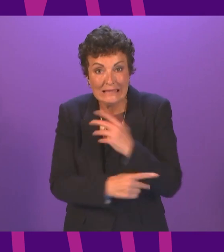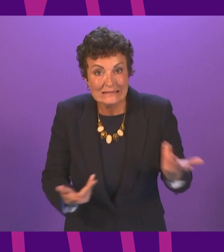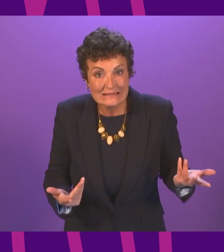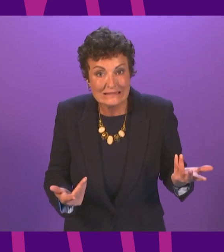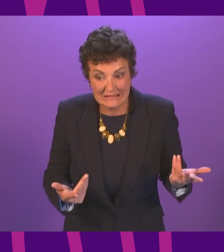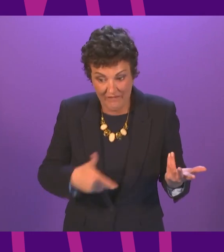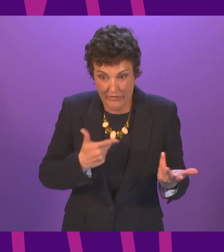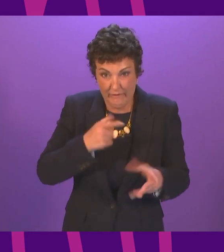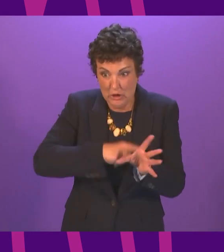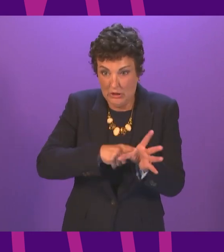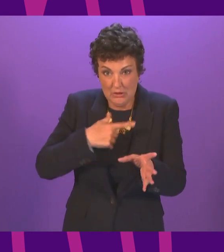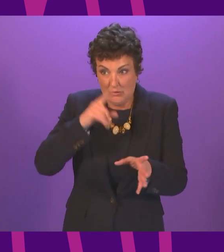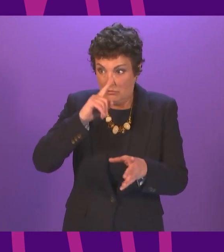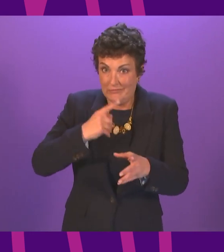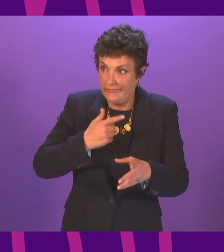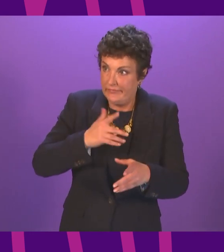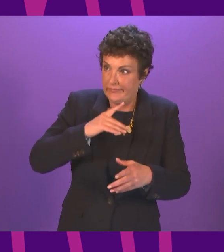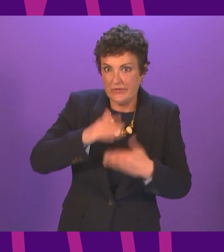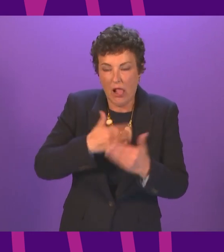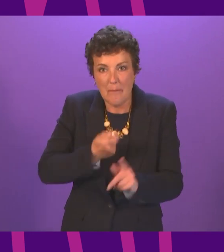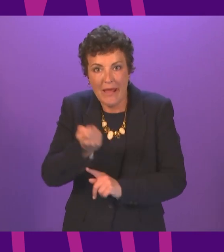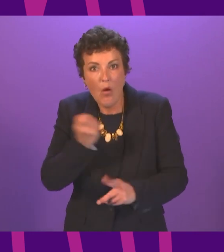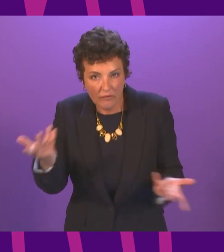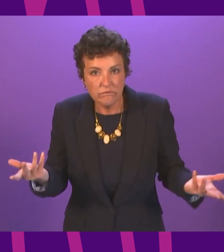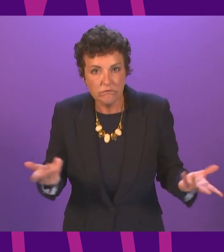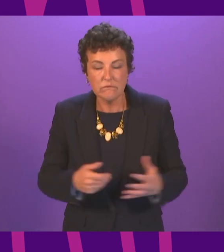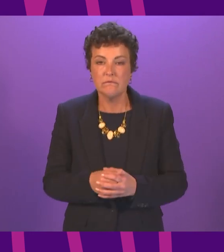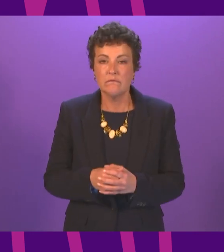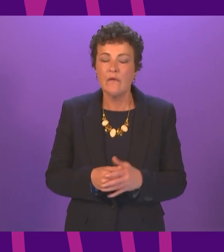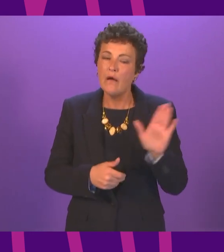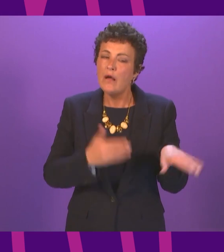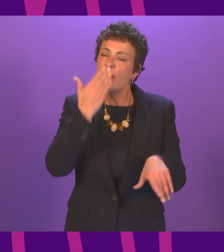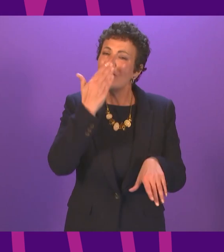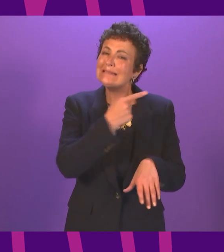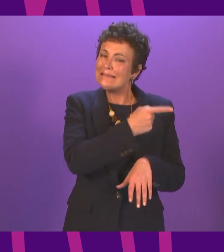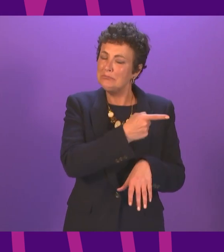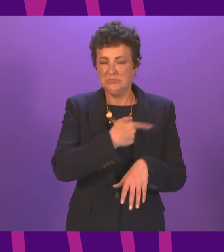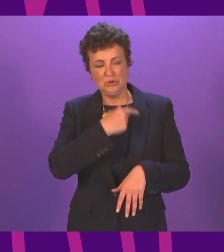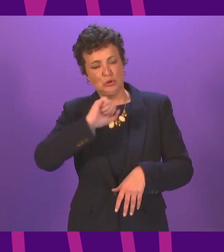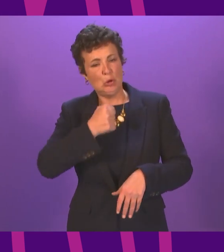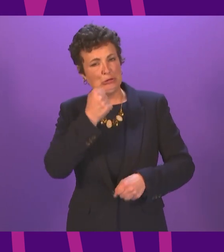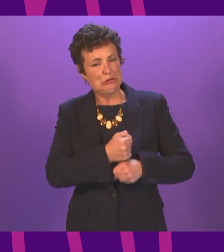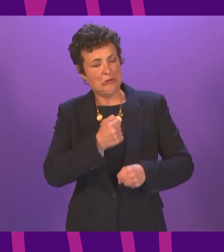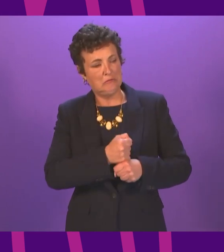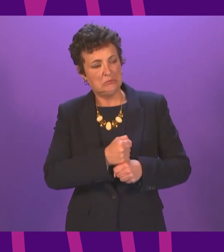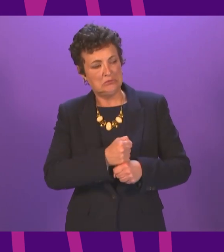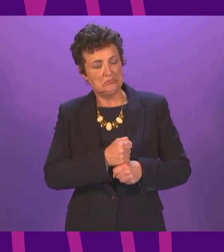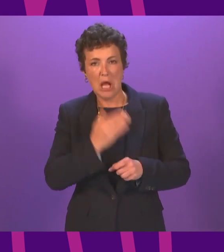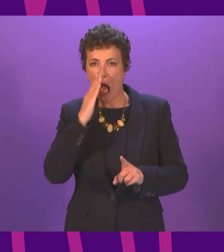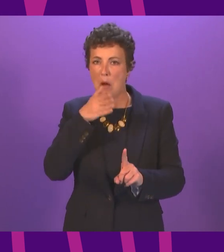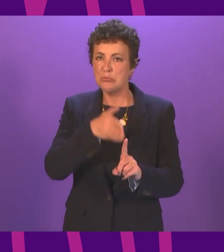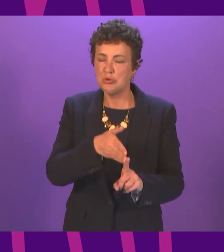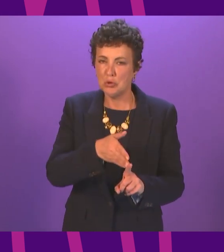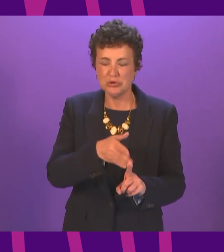Earlier this week, the First Minister signalled what seemed to be a change in the Scottish Government's approach to Covid, with a shift away from an